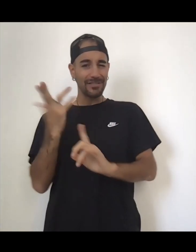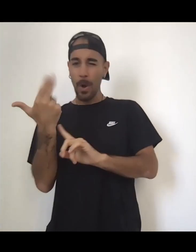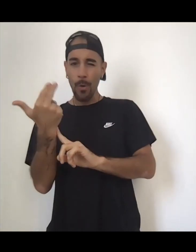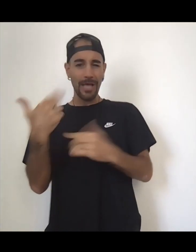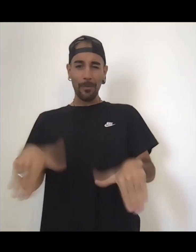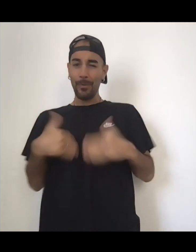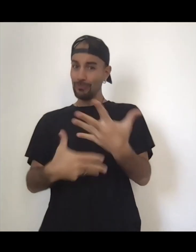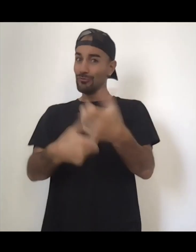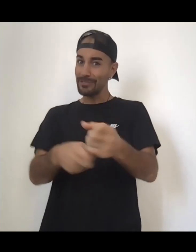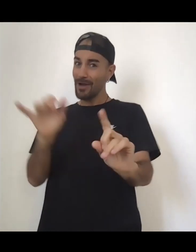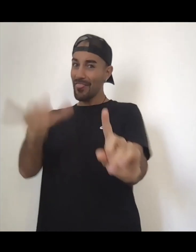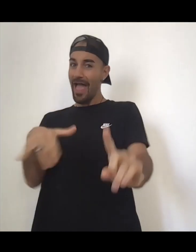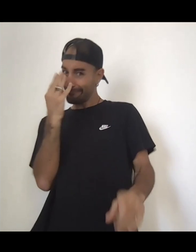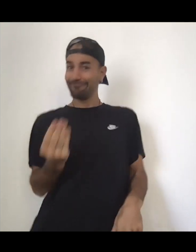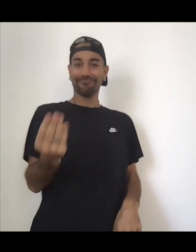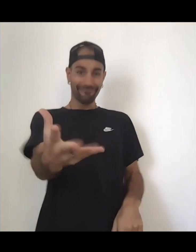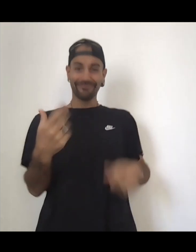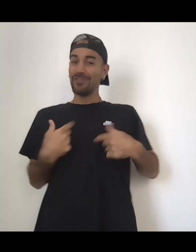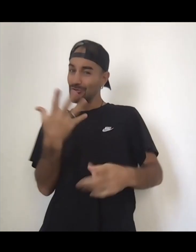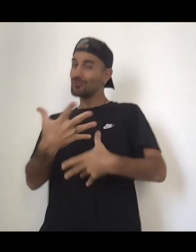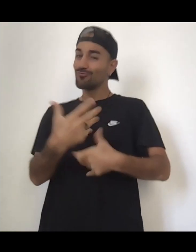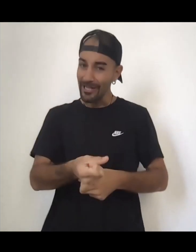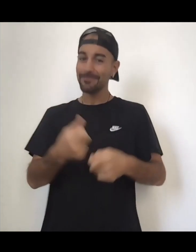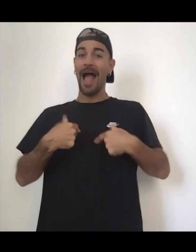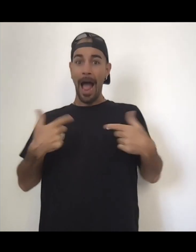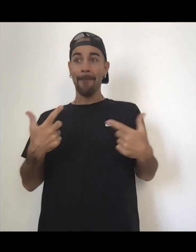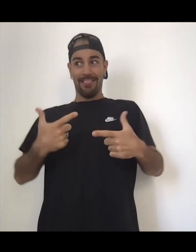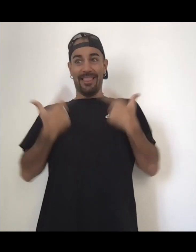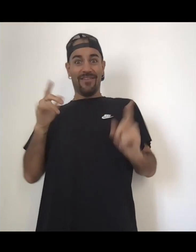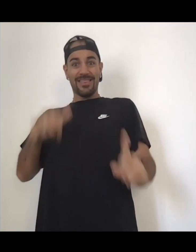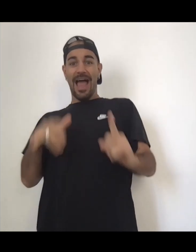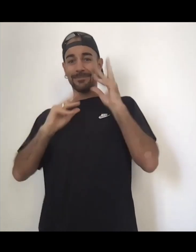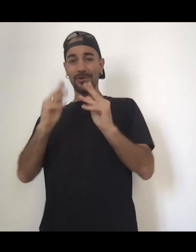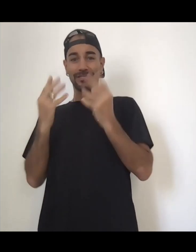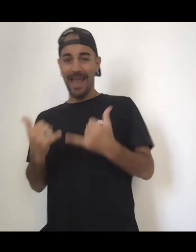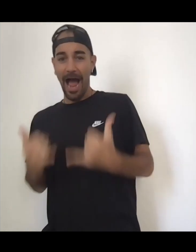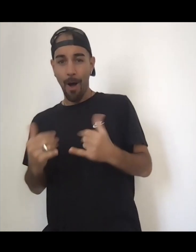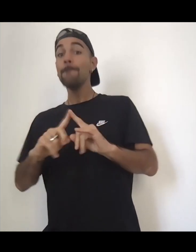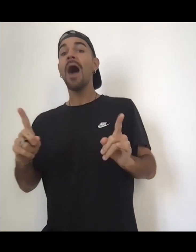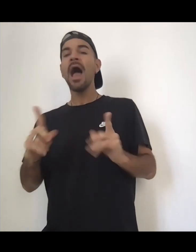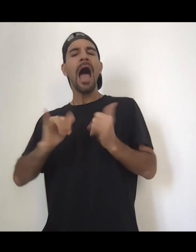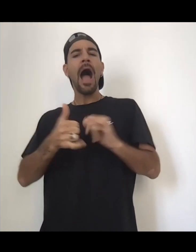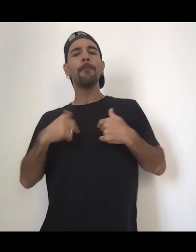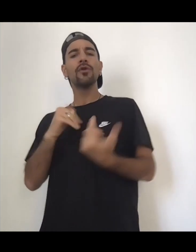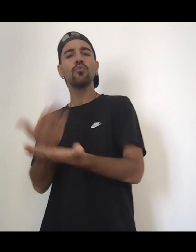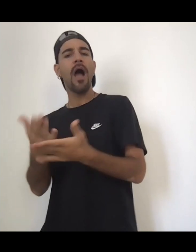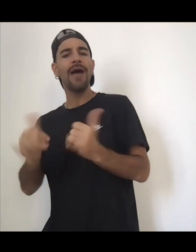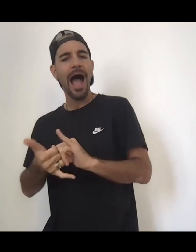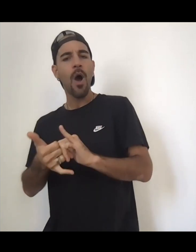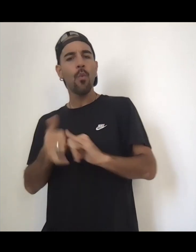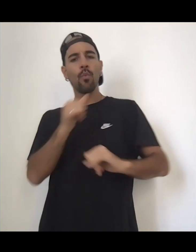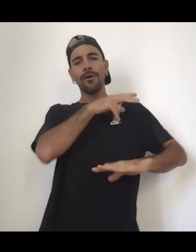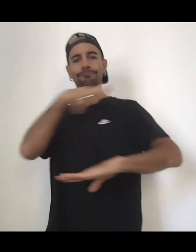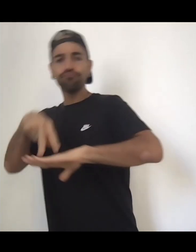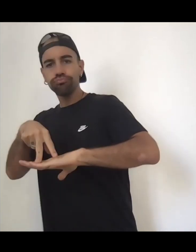it's better on the other side. Trust me on that. And like, you gotta just fucking close your eyes and jump. And it's fucking terrifying and you can do it at